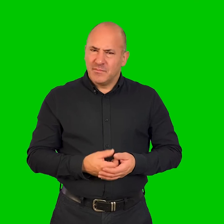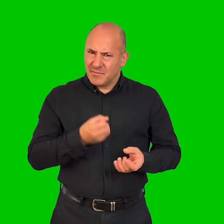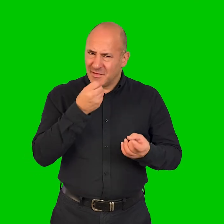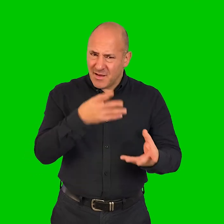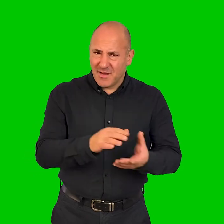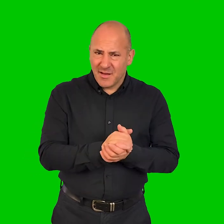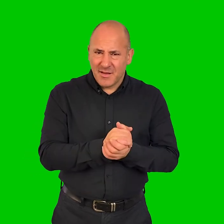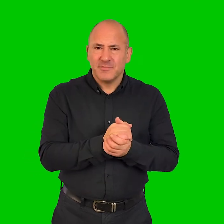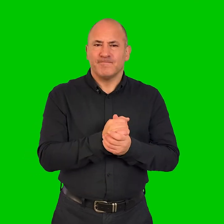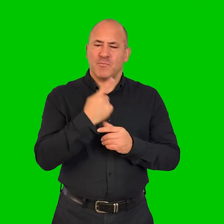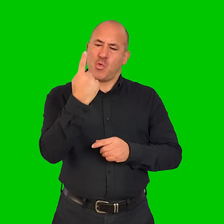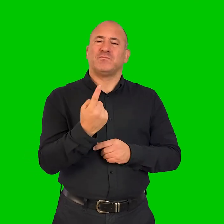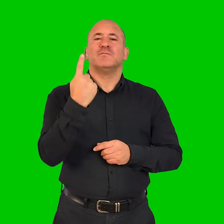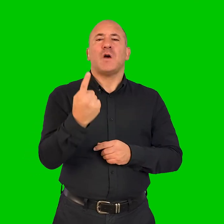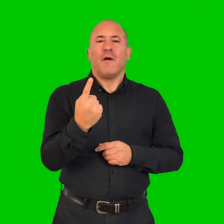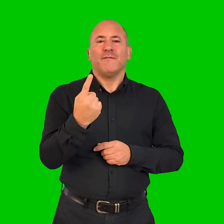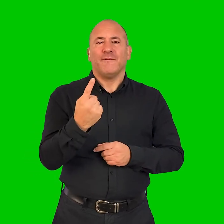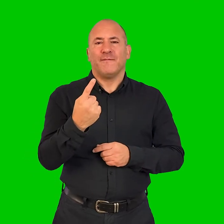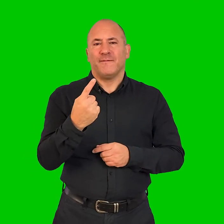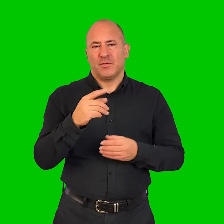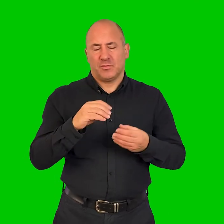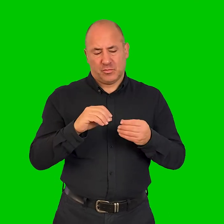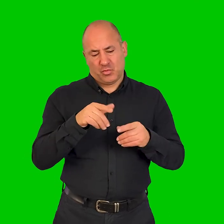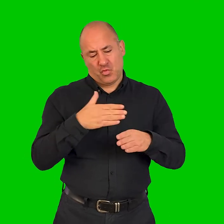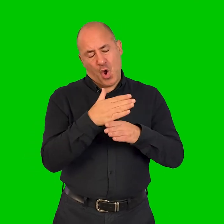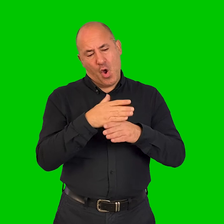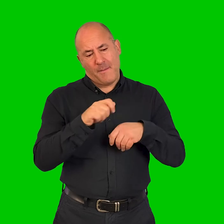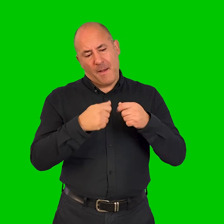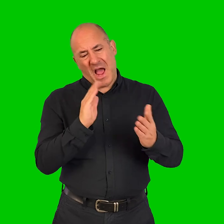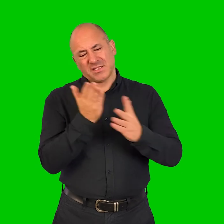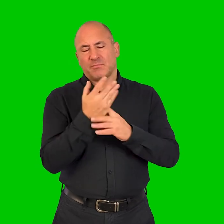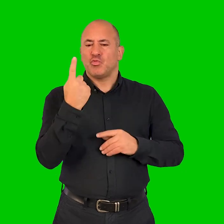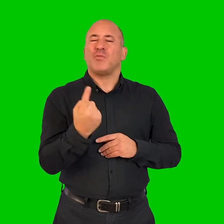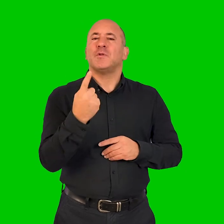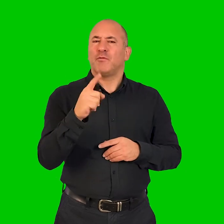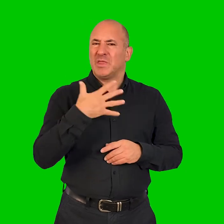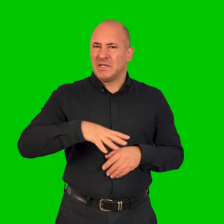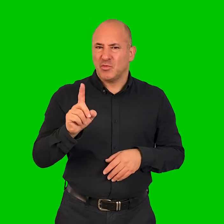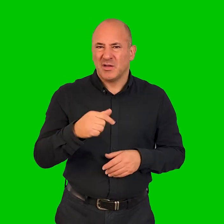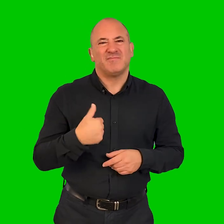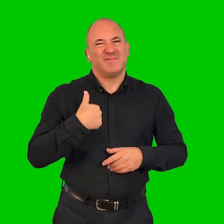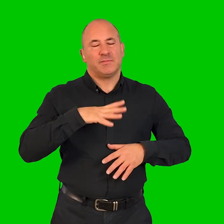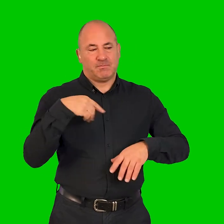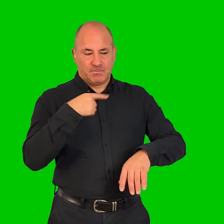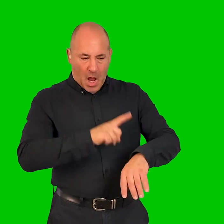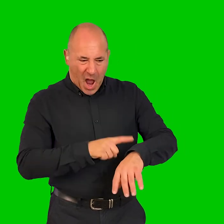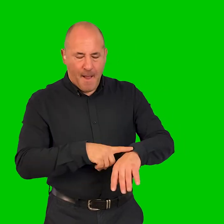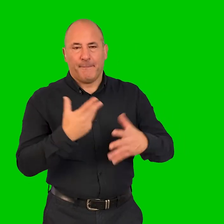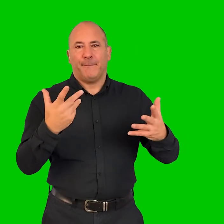Brilliant. What do you need as an artist to make the work accessible for you? I need time and some